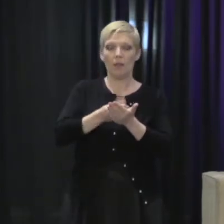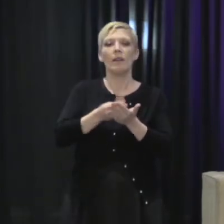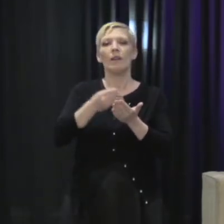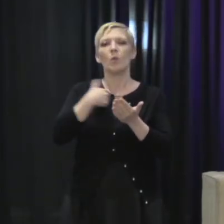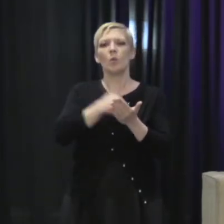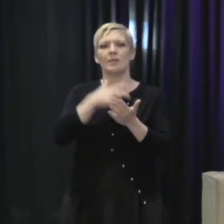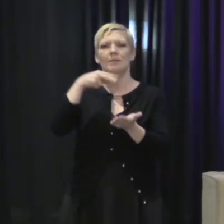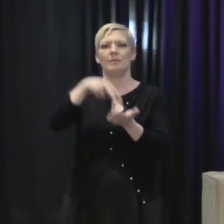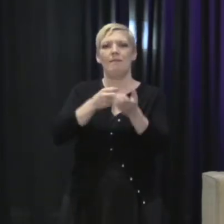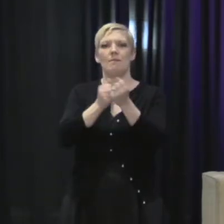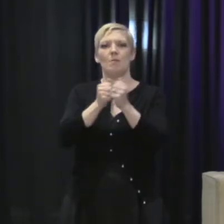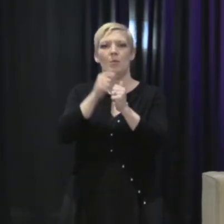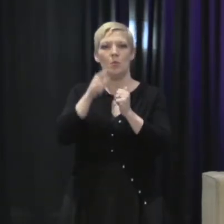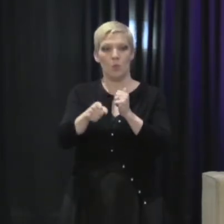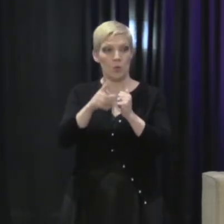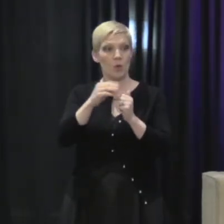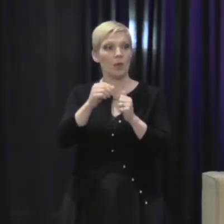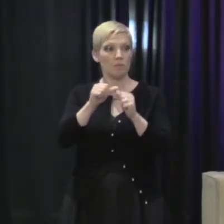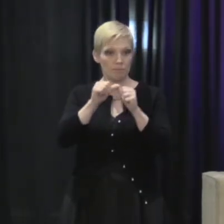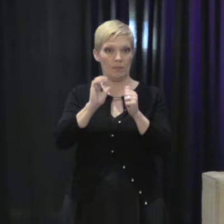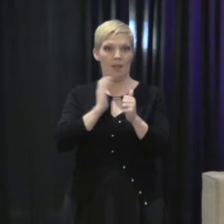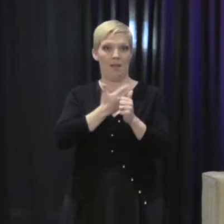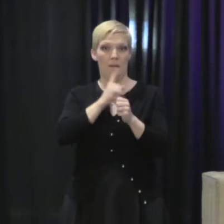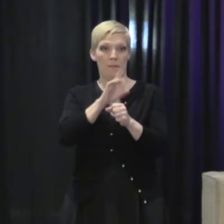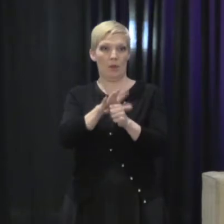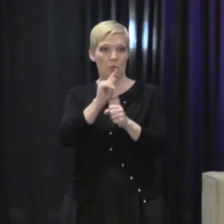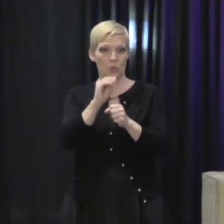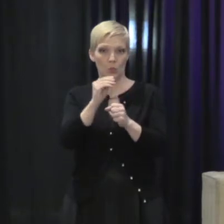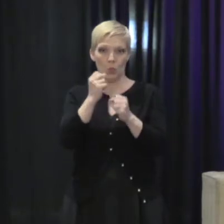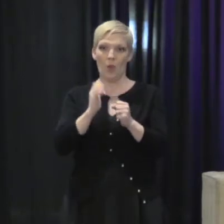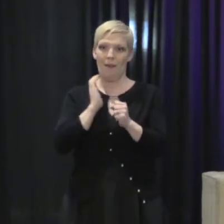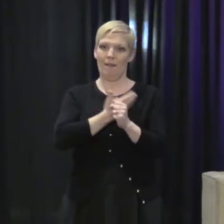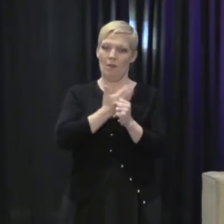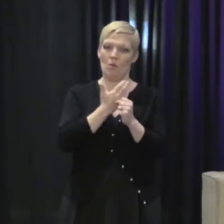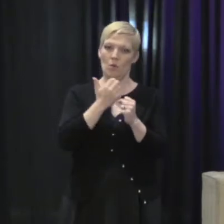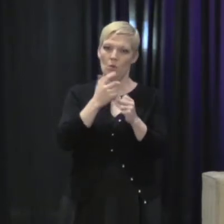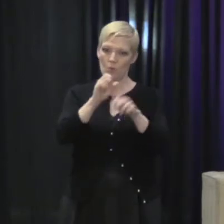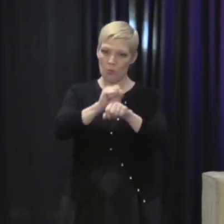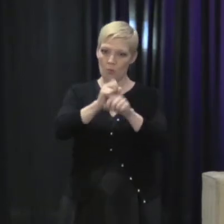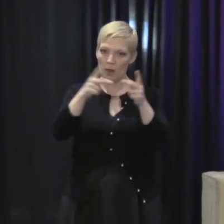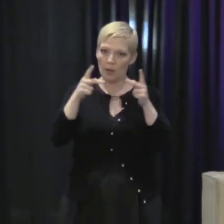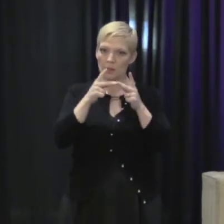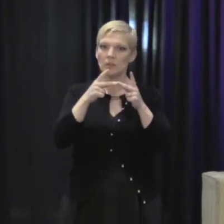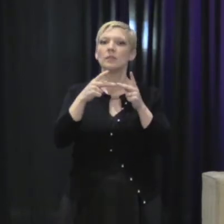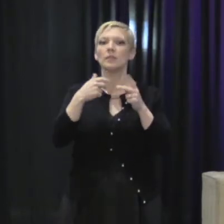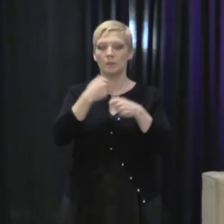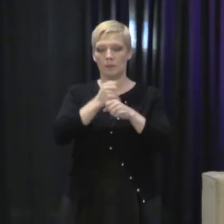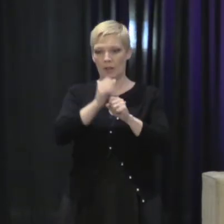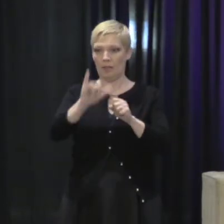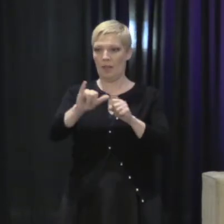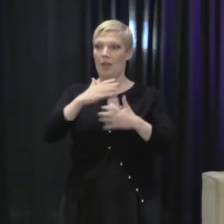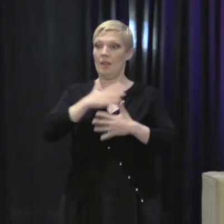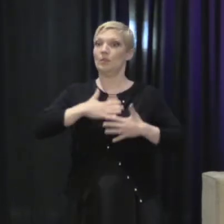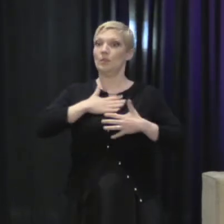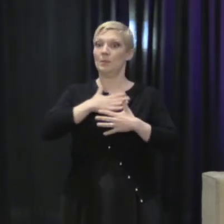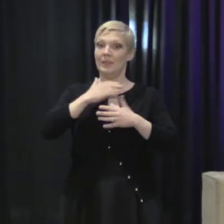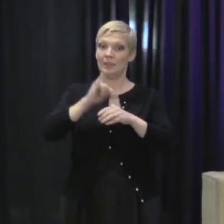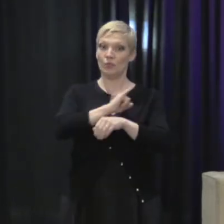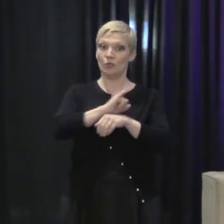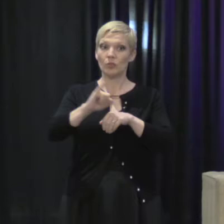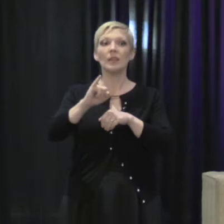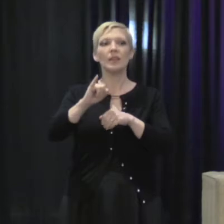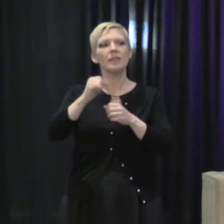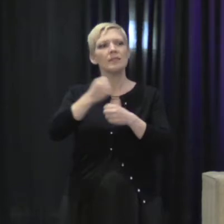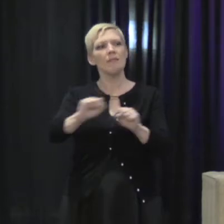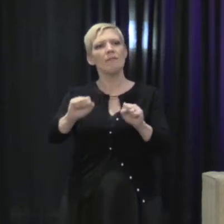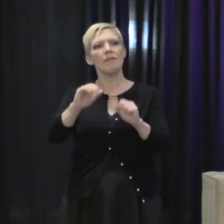remain committed to holding our own workplaces accountable, pushing for swift and effective change to make the entertainment industry a safe and